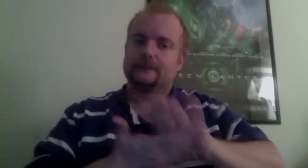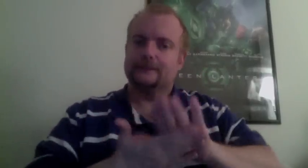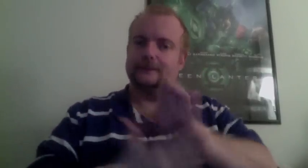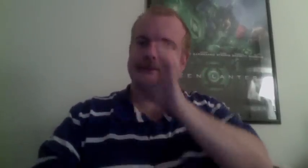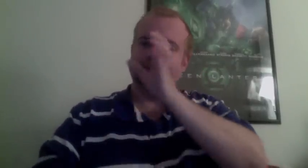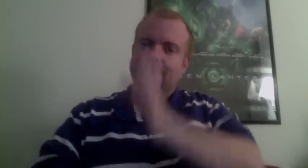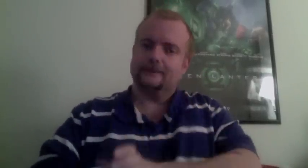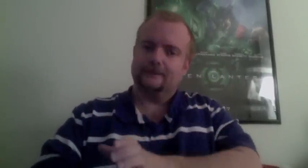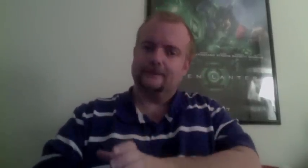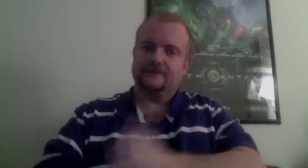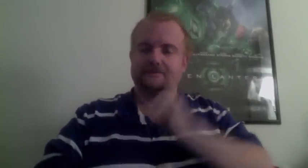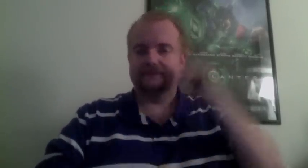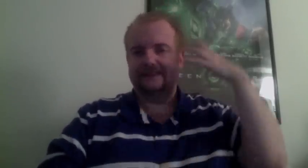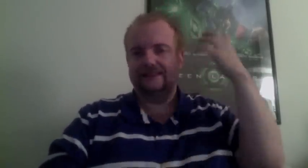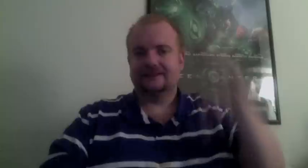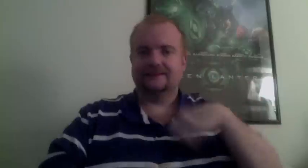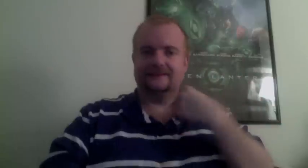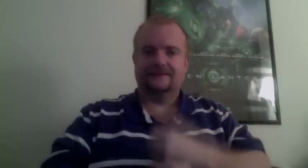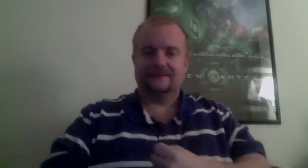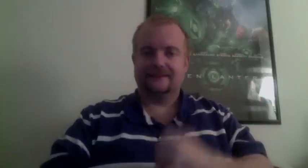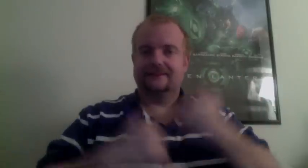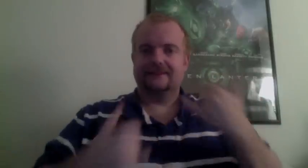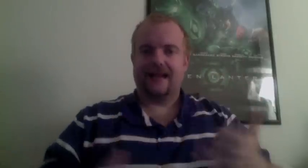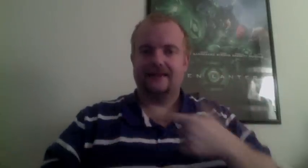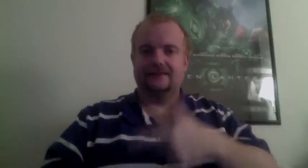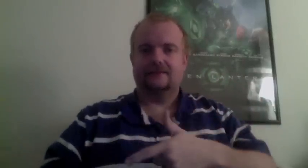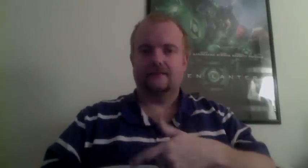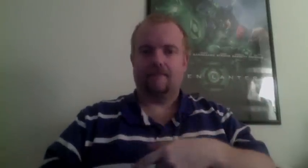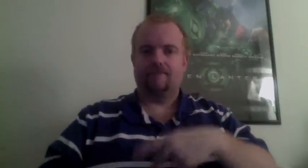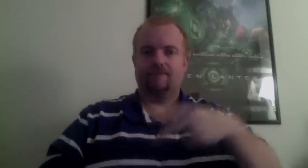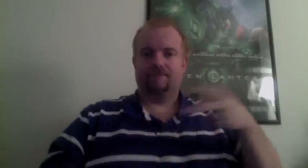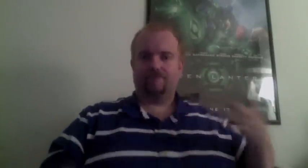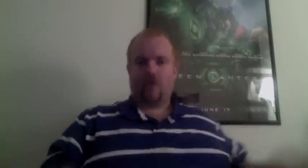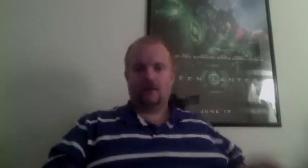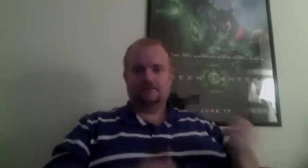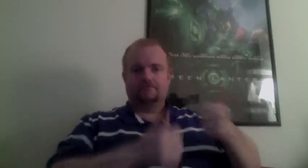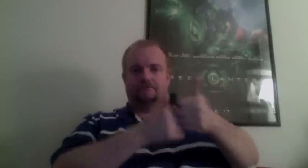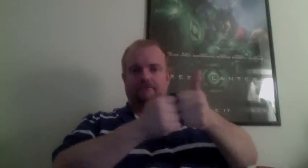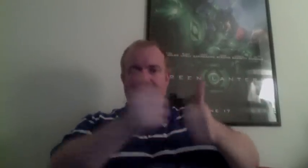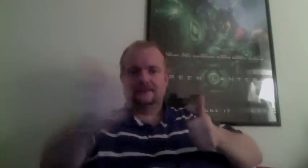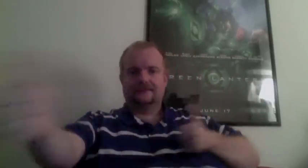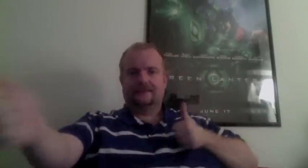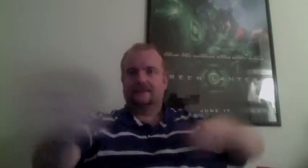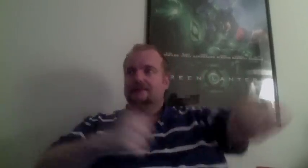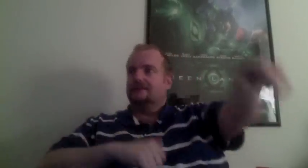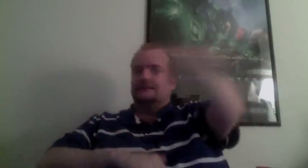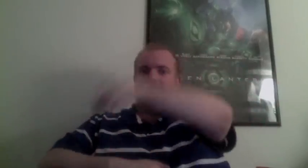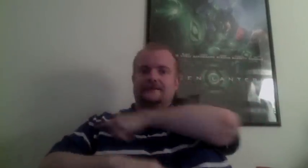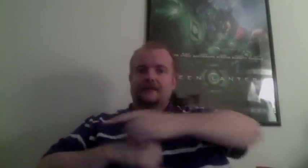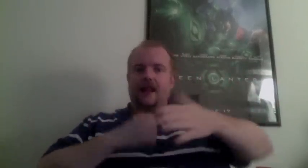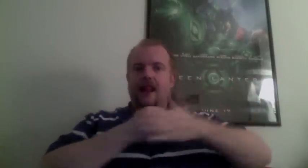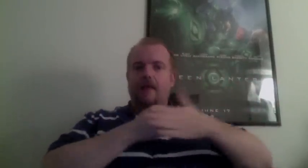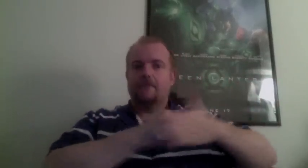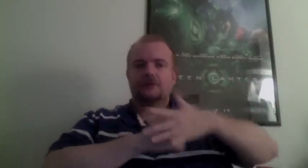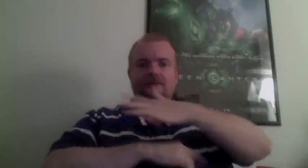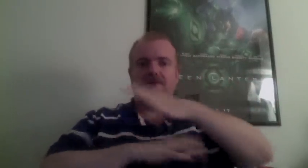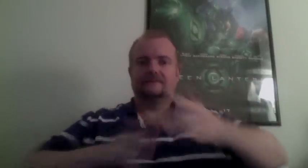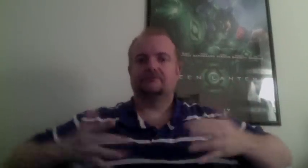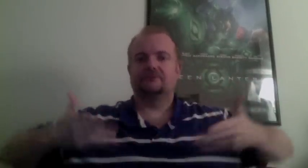they can even get to the fight. What you saw in Top Gun was, you know, the close-in, dogfighting, and so on. We can still do that with the aircraft that's